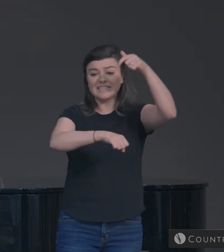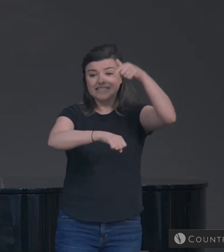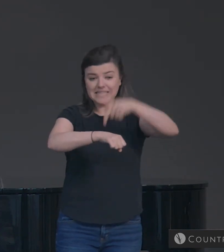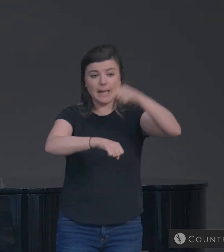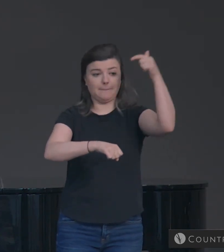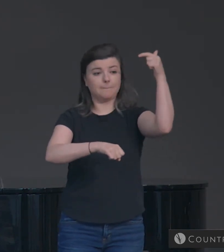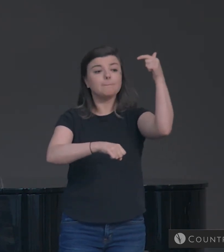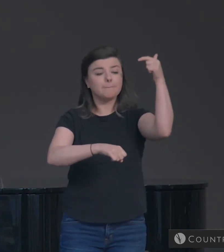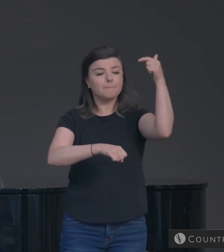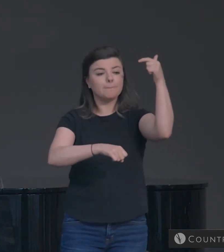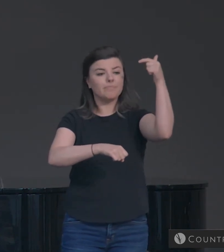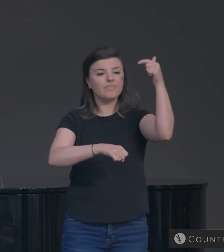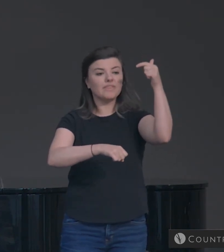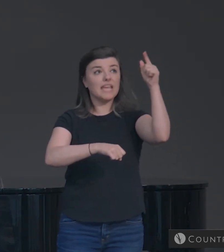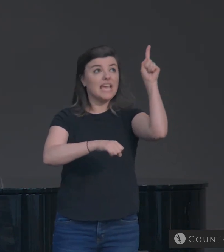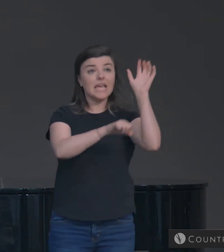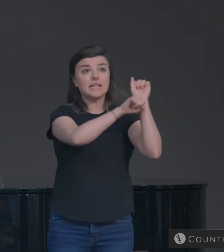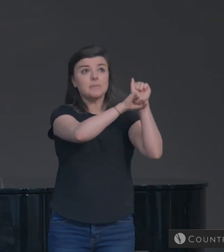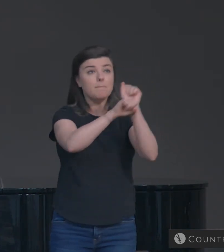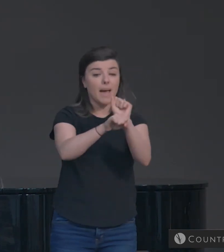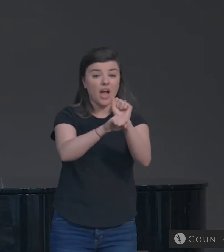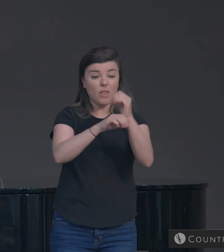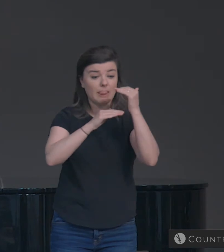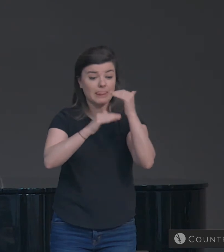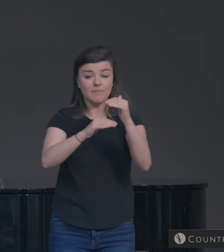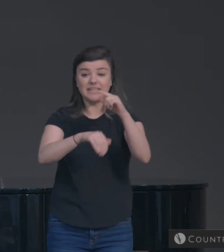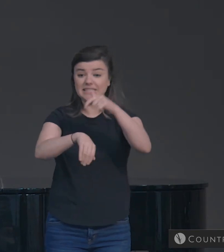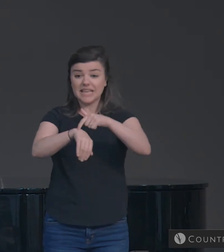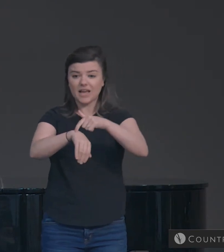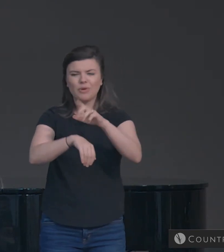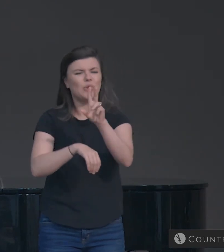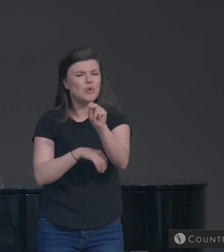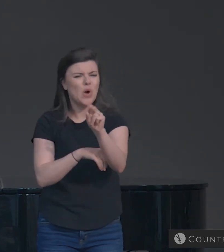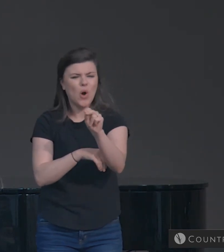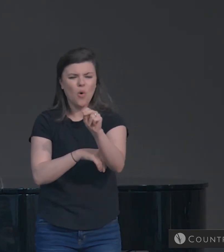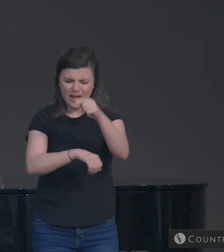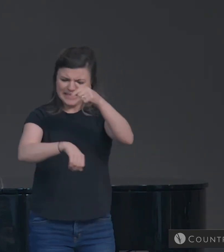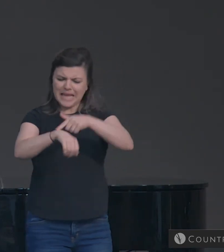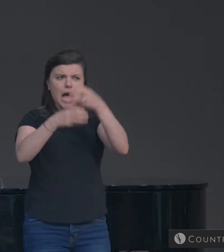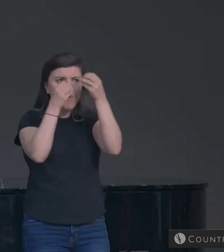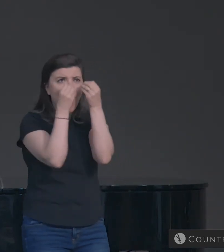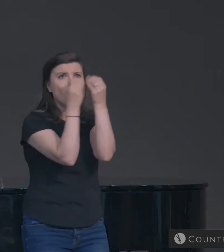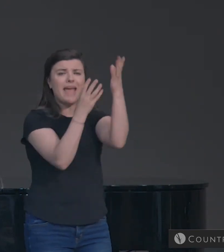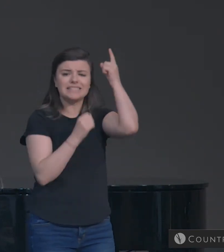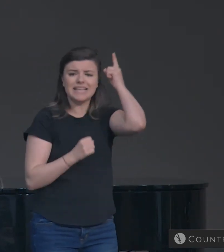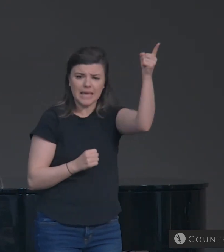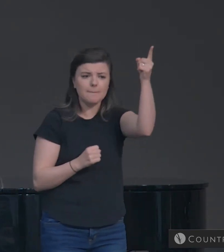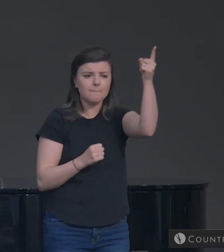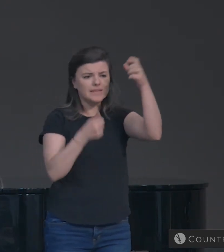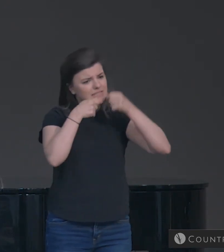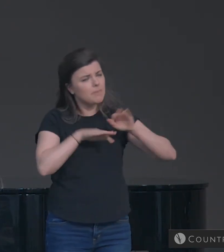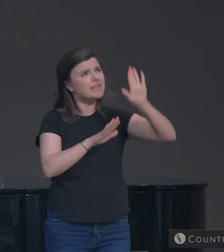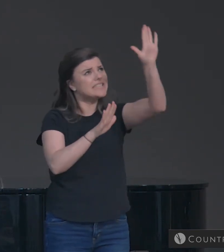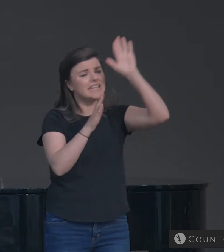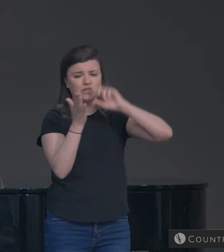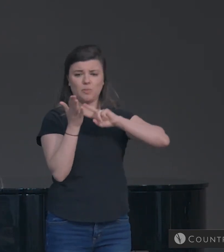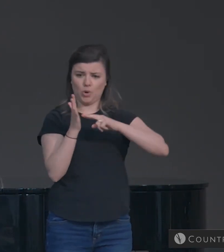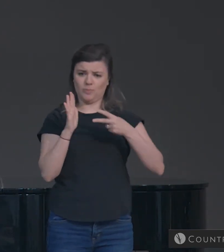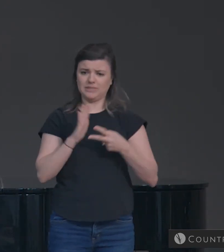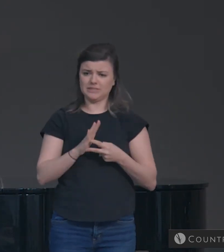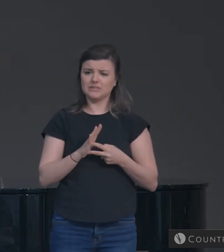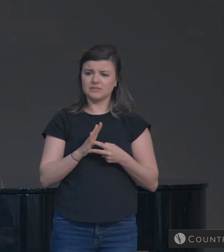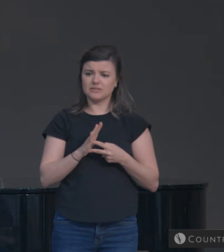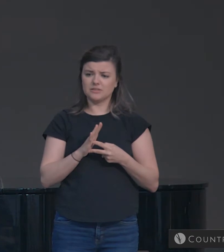Because he's not bound by the time. Time obeys him and submits exactly to the purposes that he has for it.